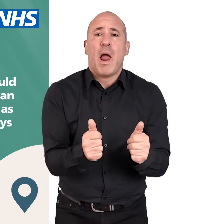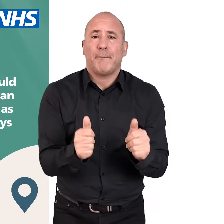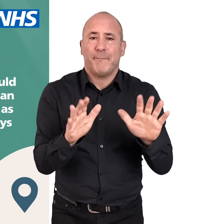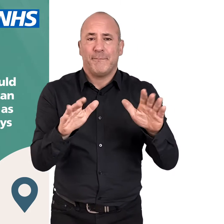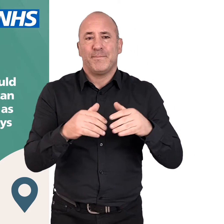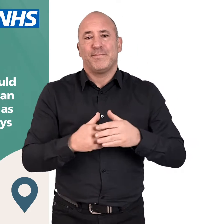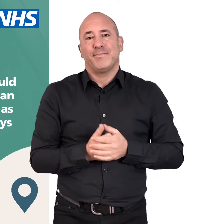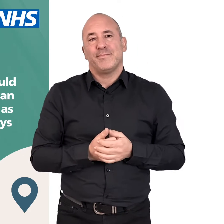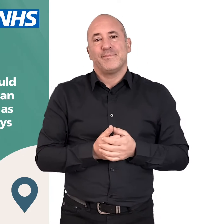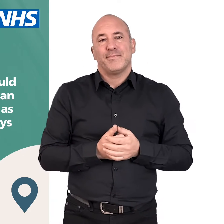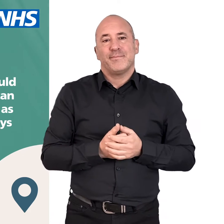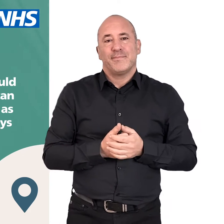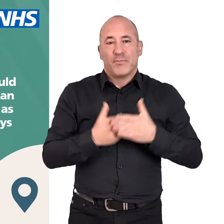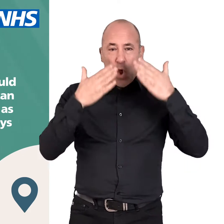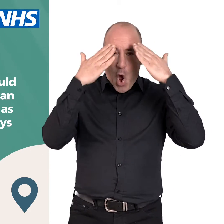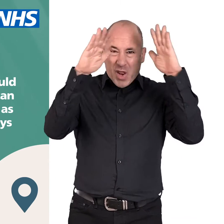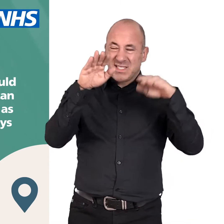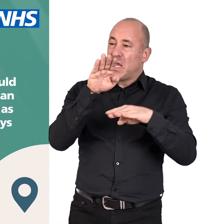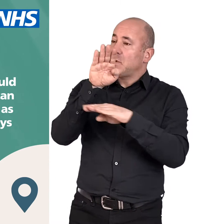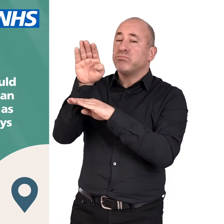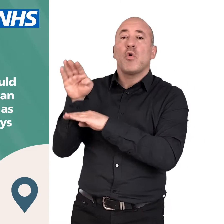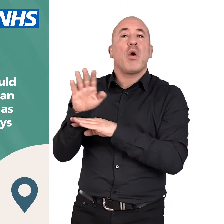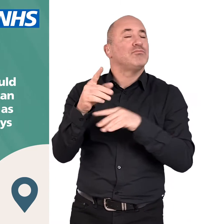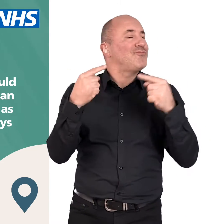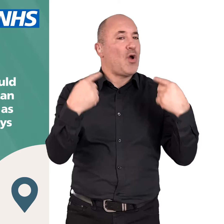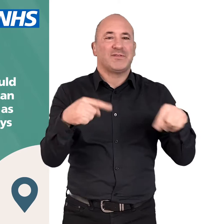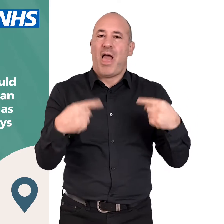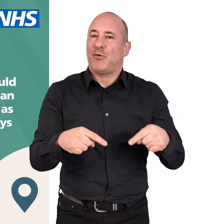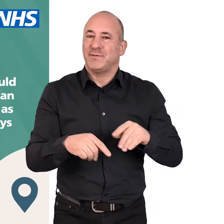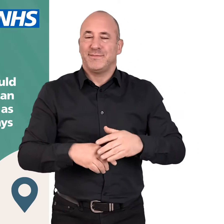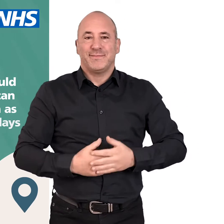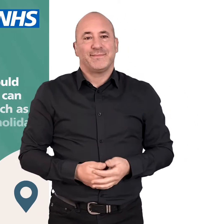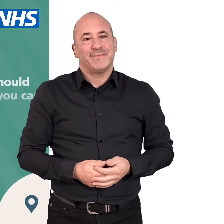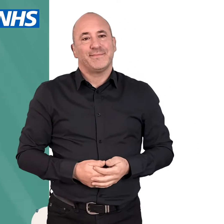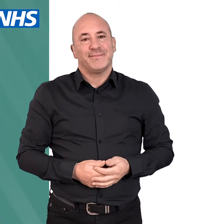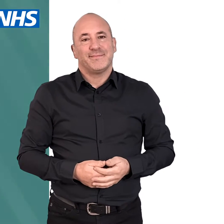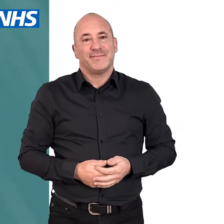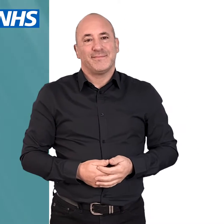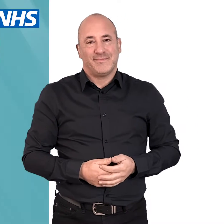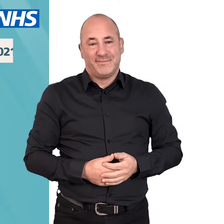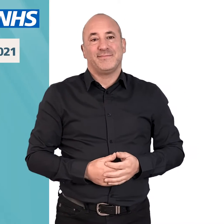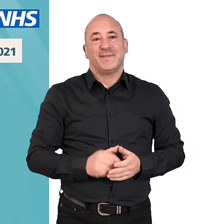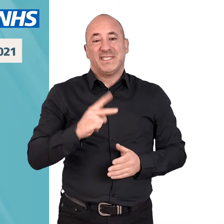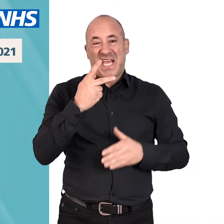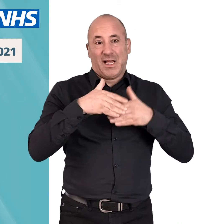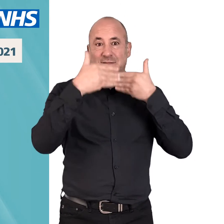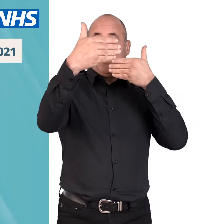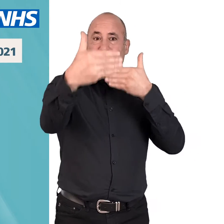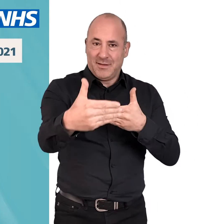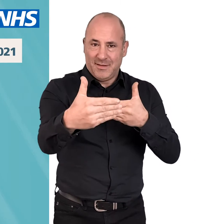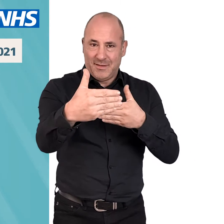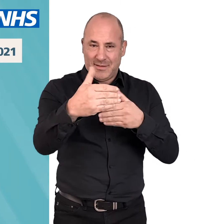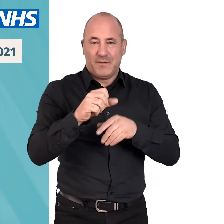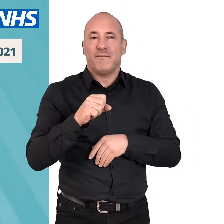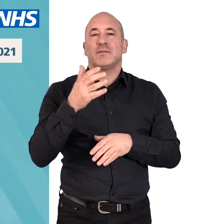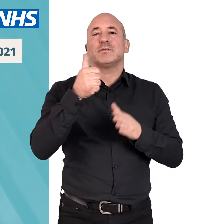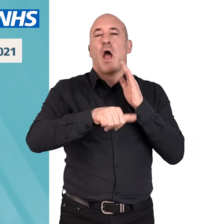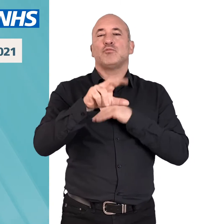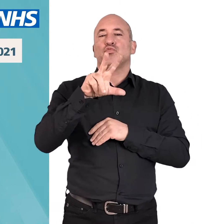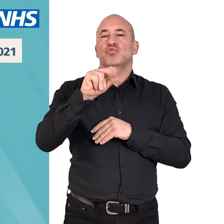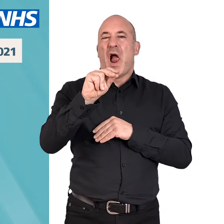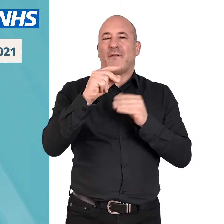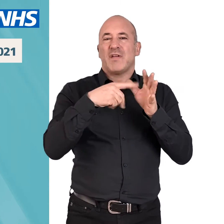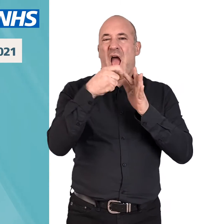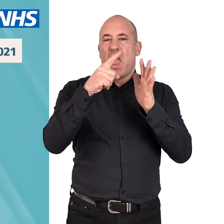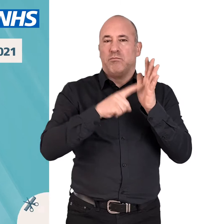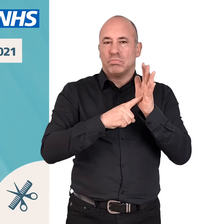much as possible. International holidays are still not allowed. Step two, not before the 12th of